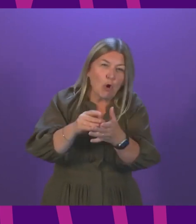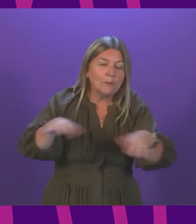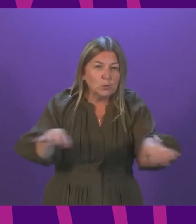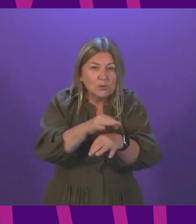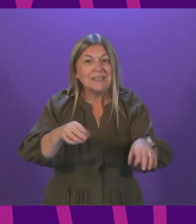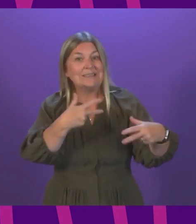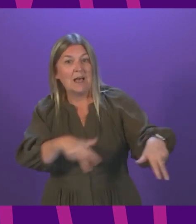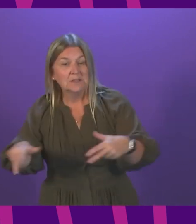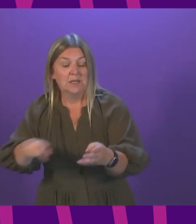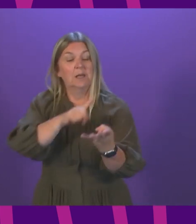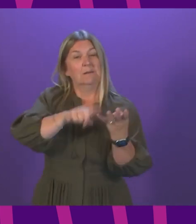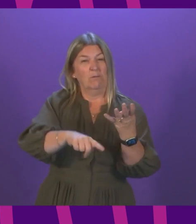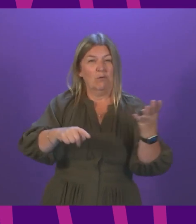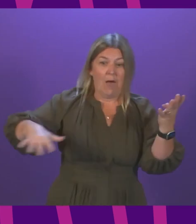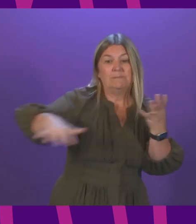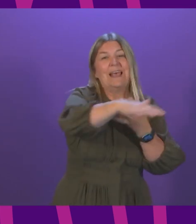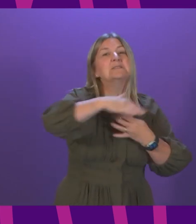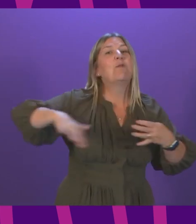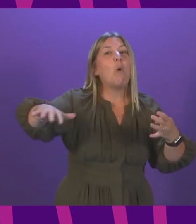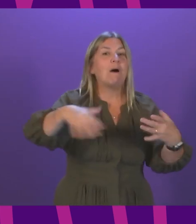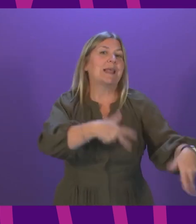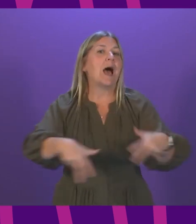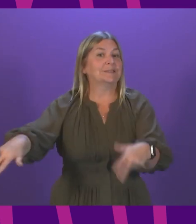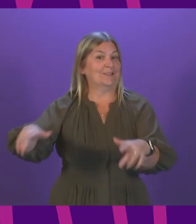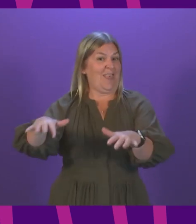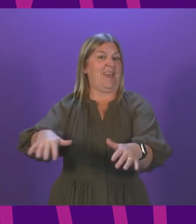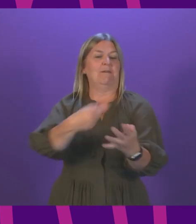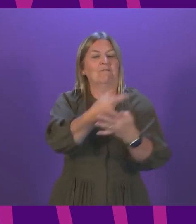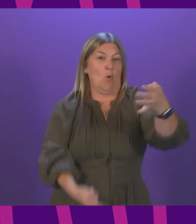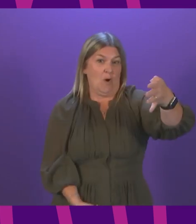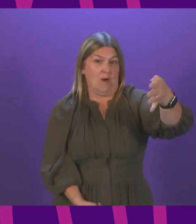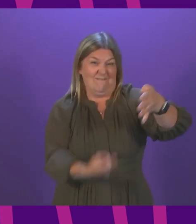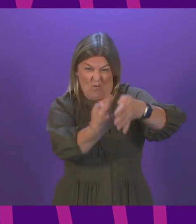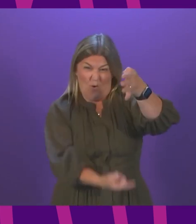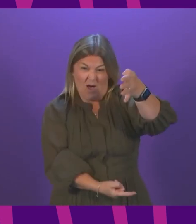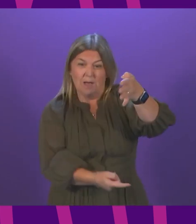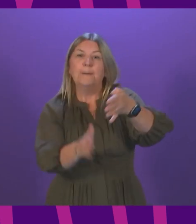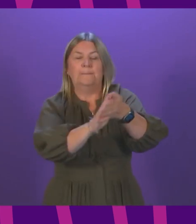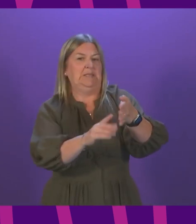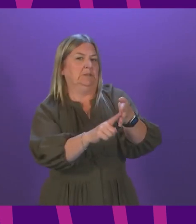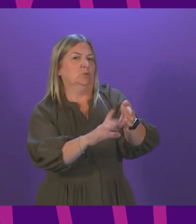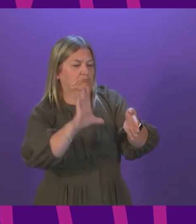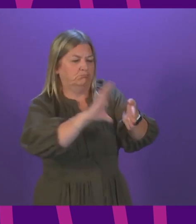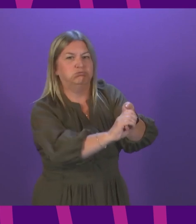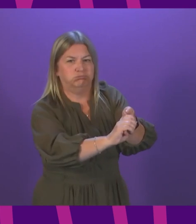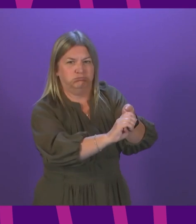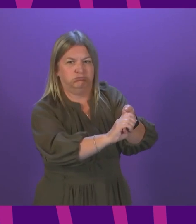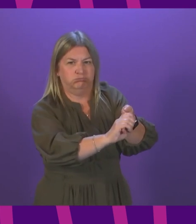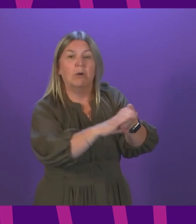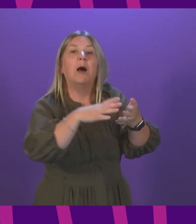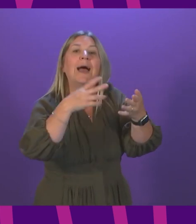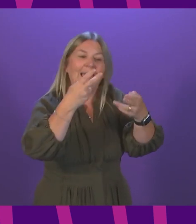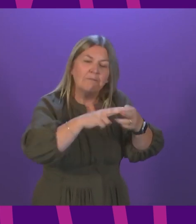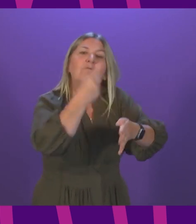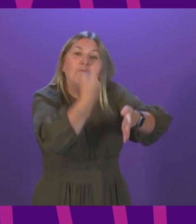designated space which is actually in use where dancing is permitted. Let me stress that certification will be required only if